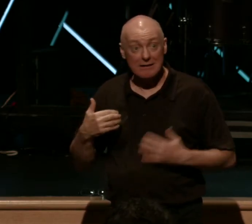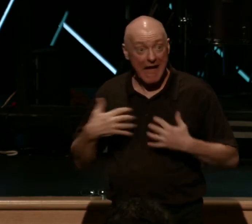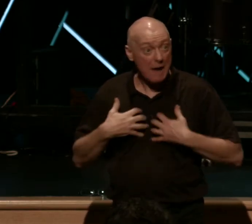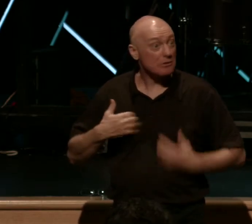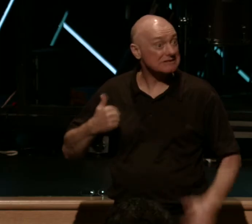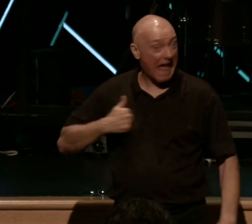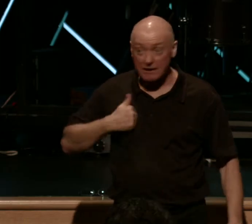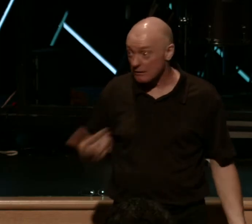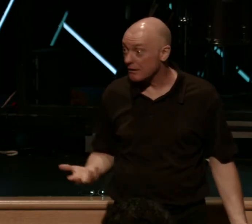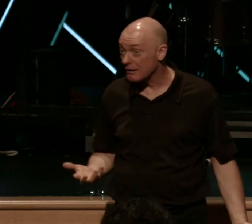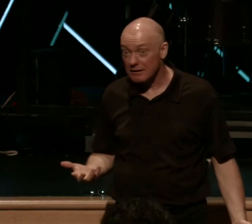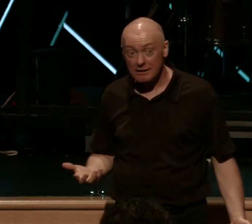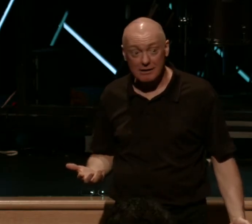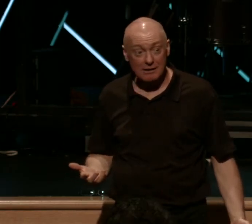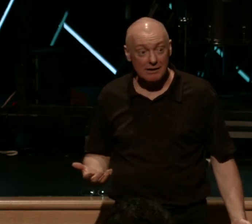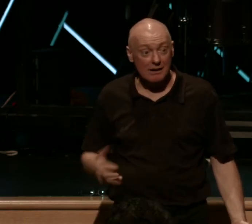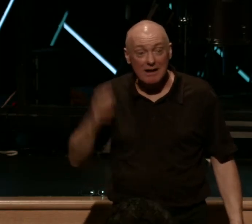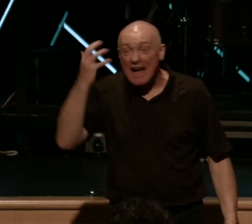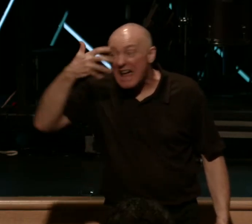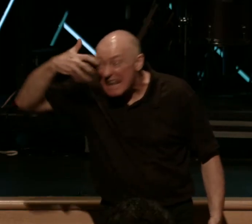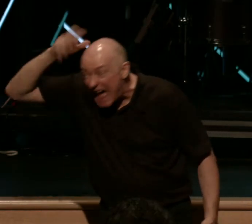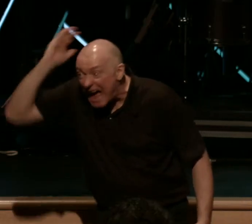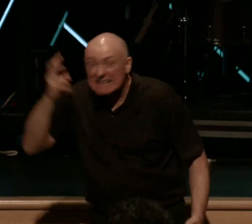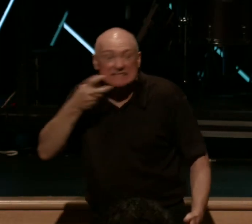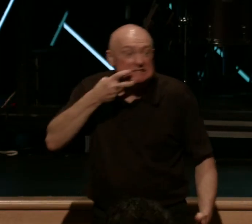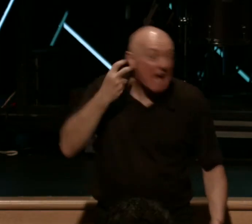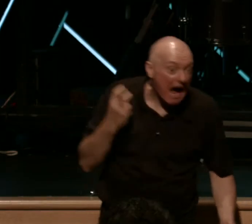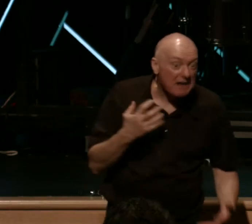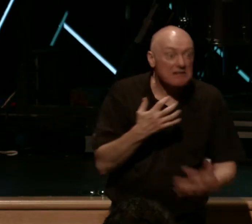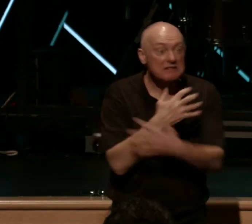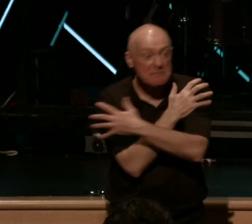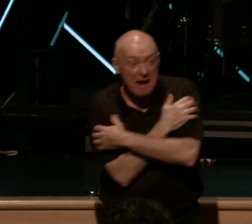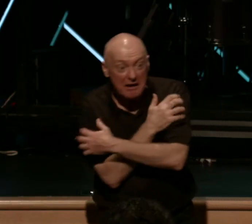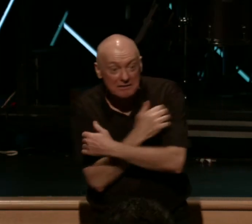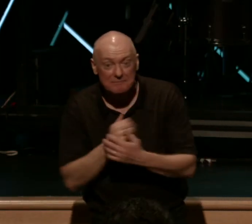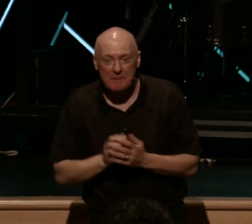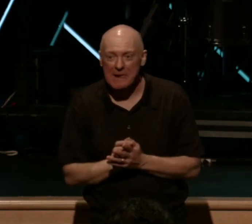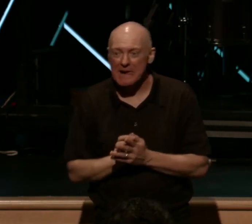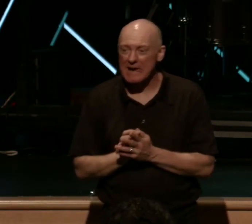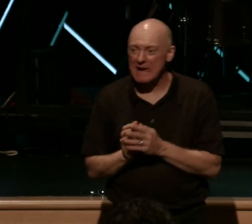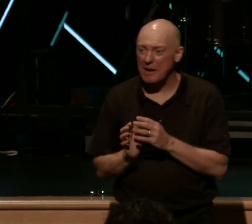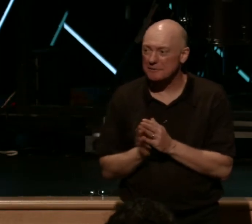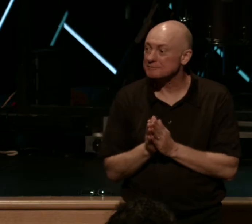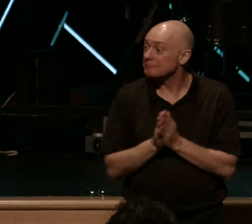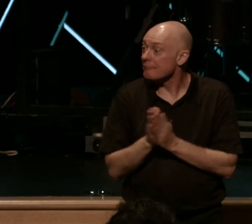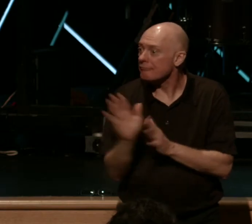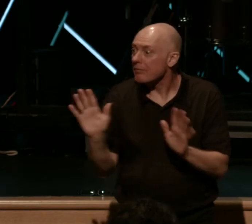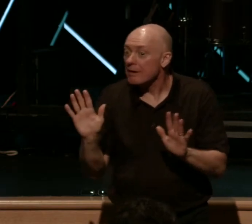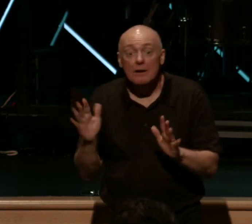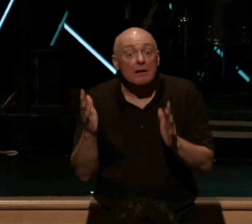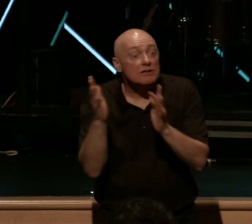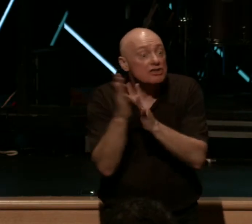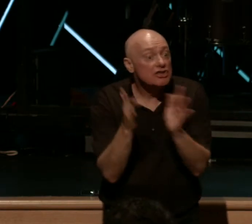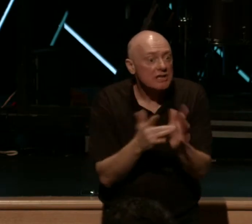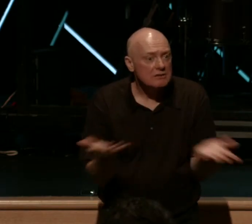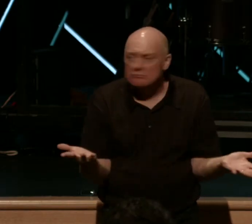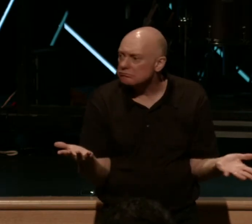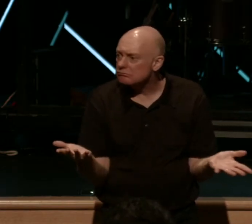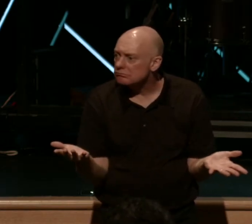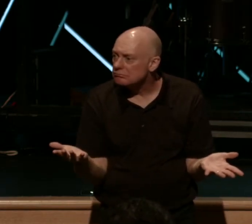You remember the saying, lions and tigers and bears? That's a bad thing. Okay, that's a bad thing. But here with Jesus, we don't see that he's just with